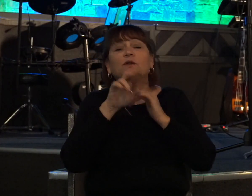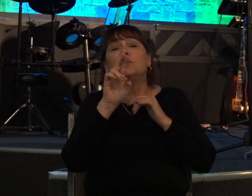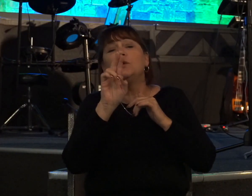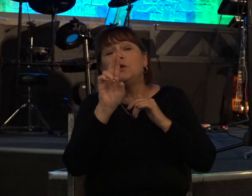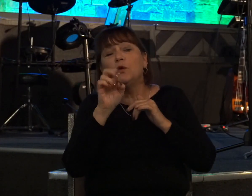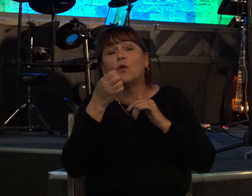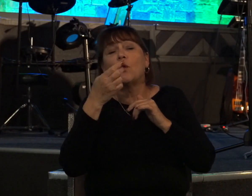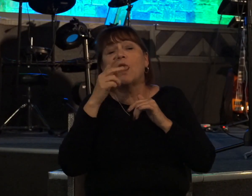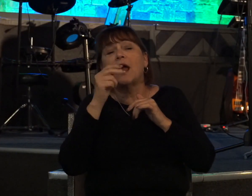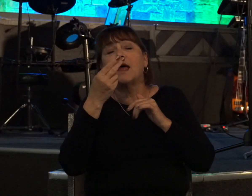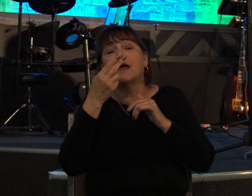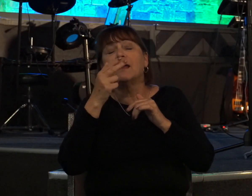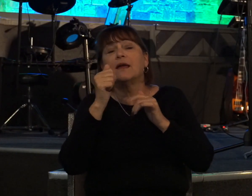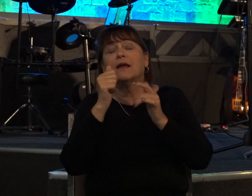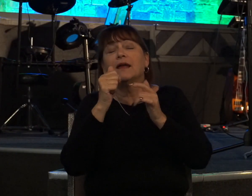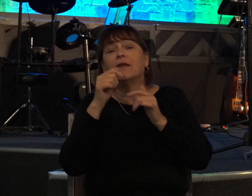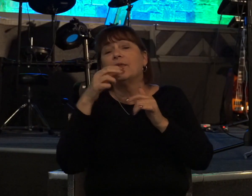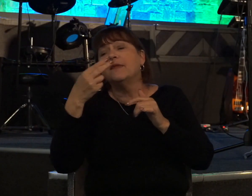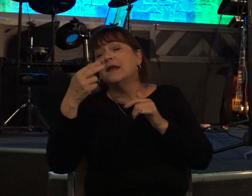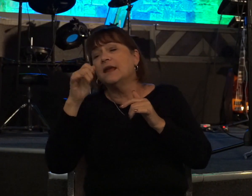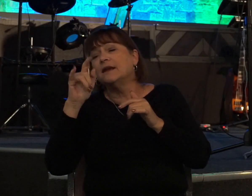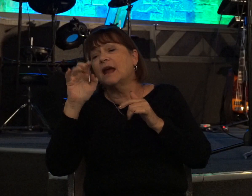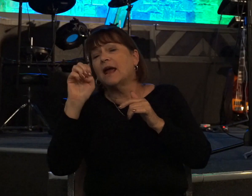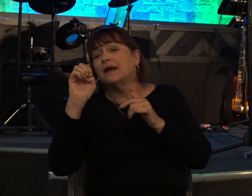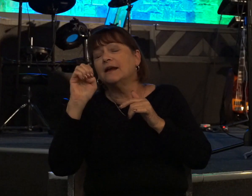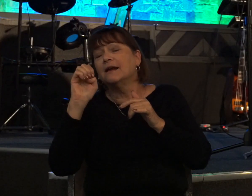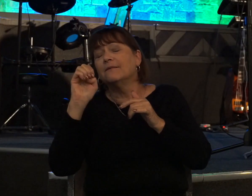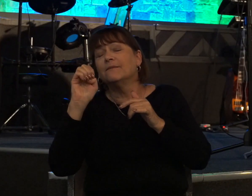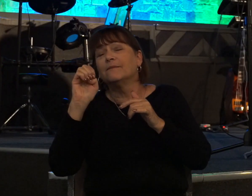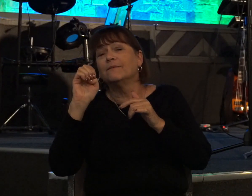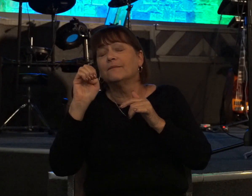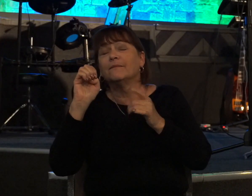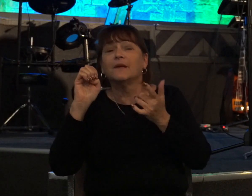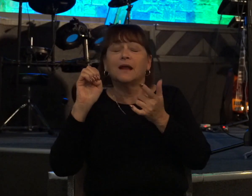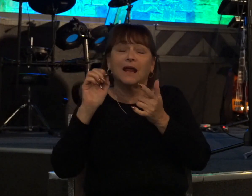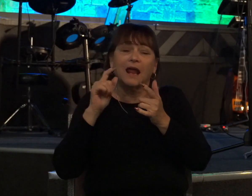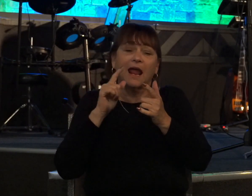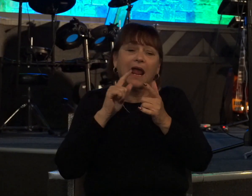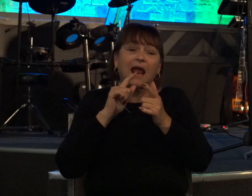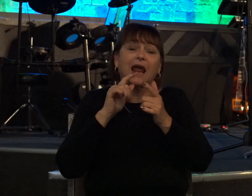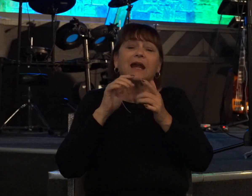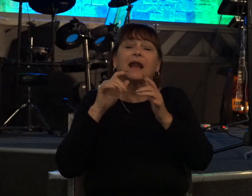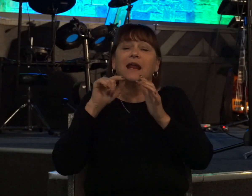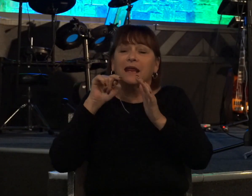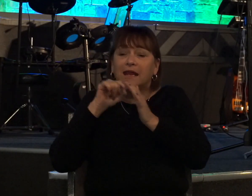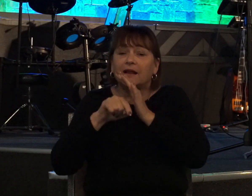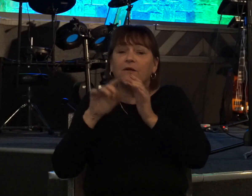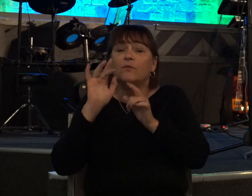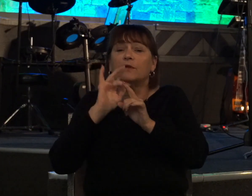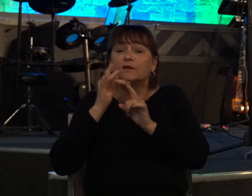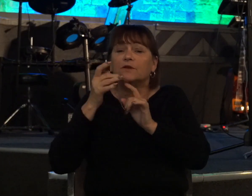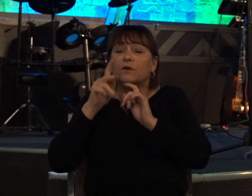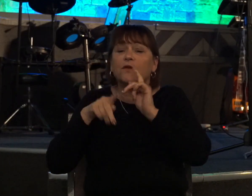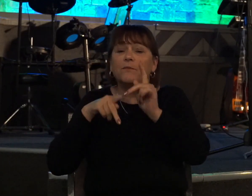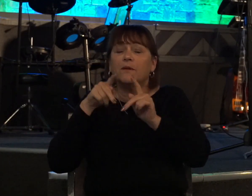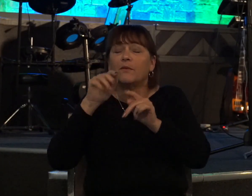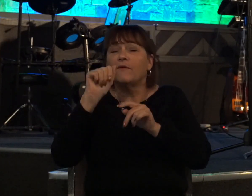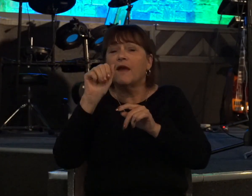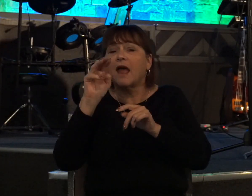the sword you have taken his wife to be your wife and have killed him with the sword of the people of ammon and so verse 10